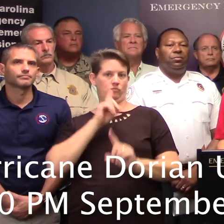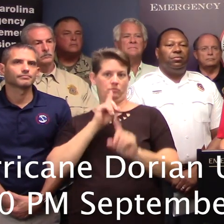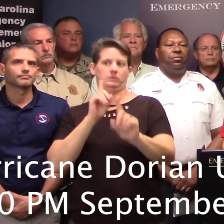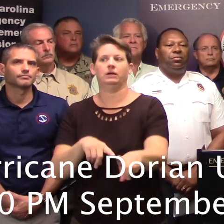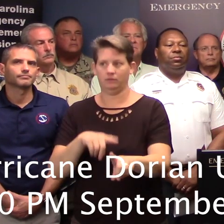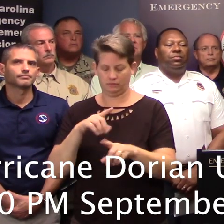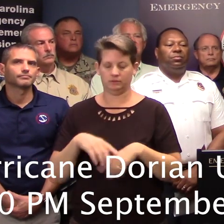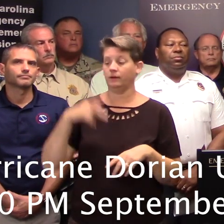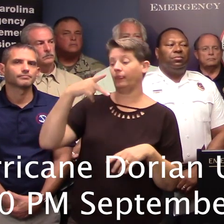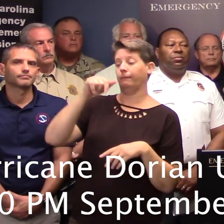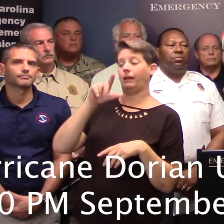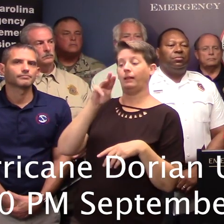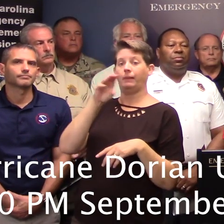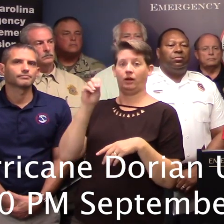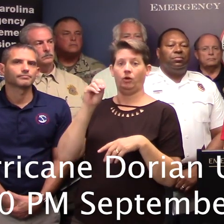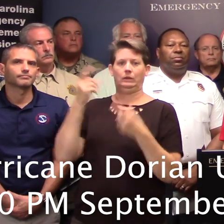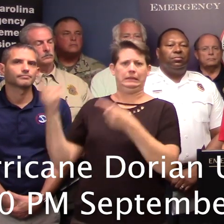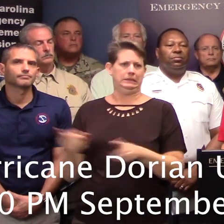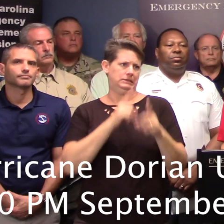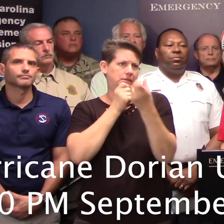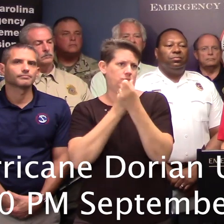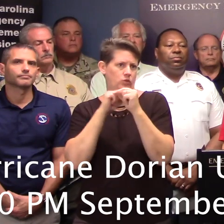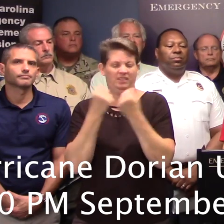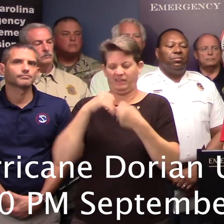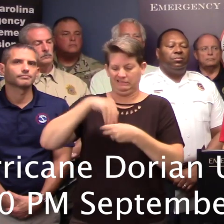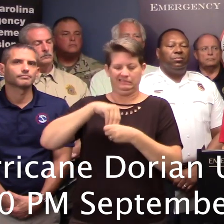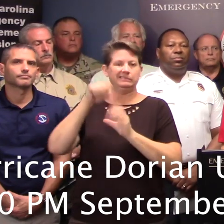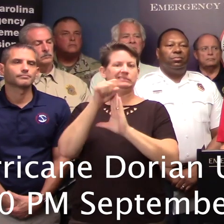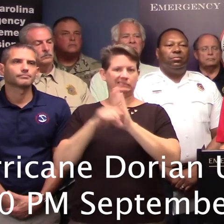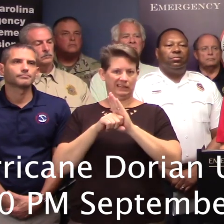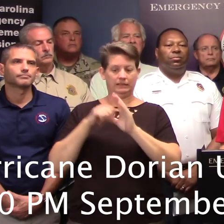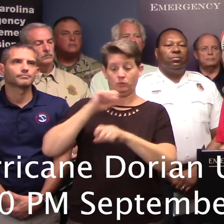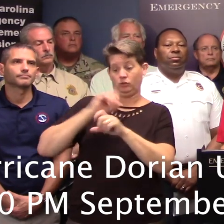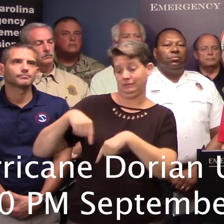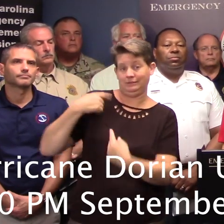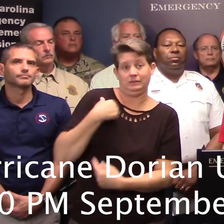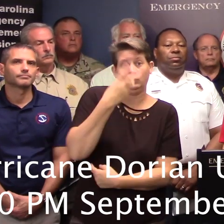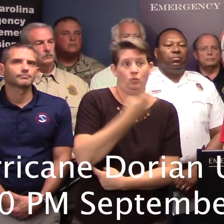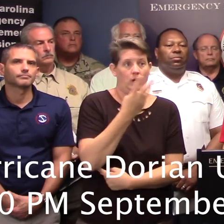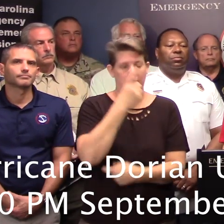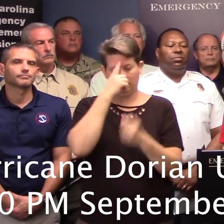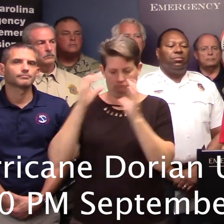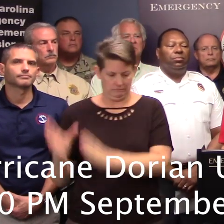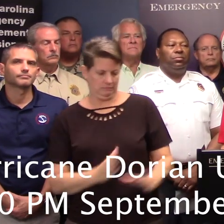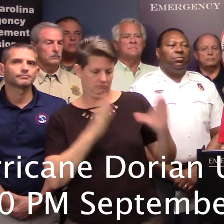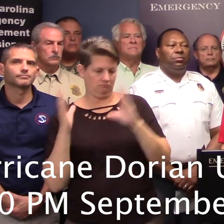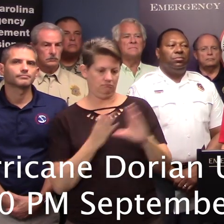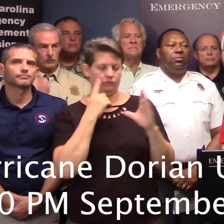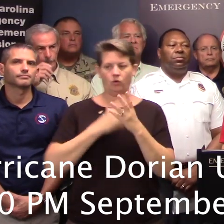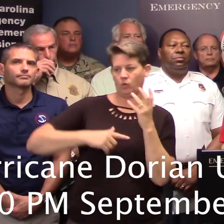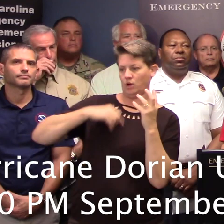The Palmetto Incident Support Team, that's our in-state team, has been working since Wednesday to strategically plan for what